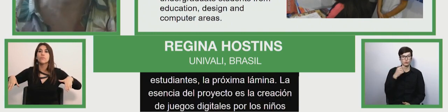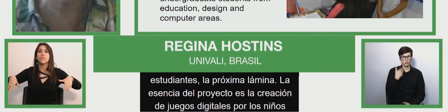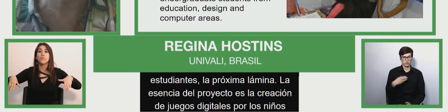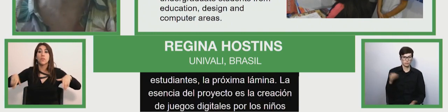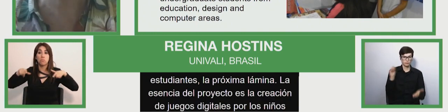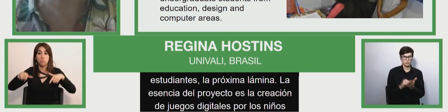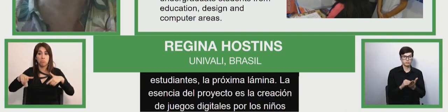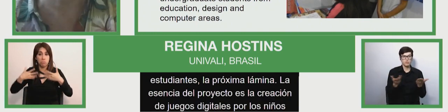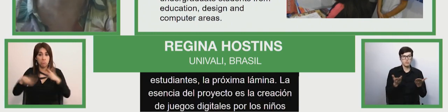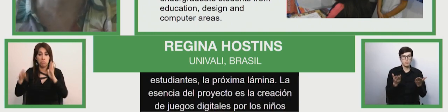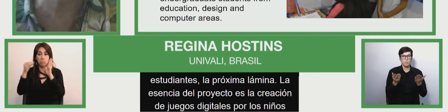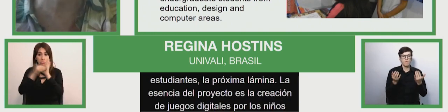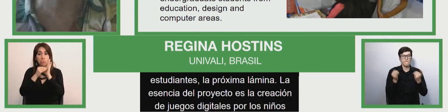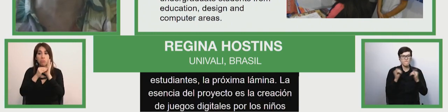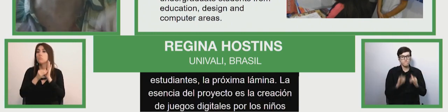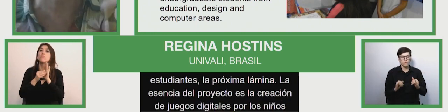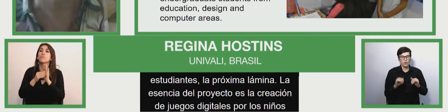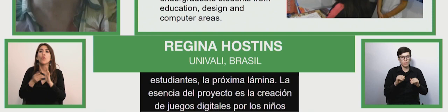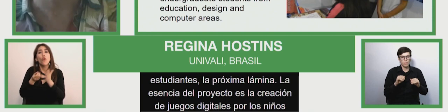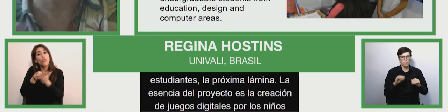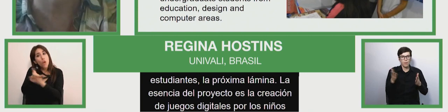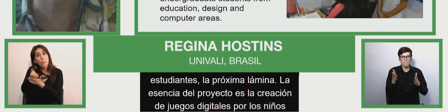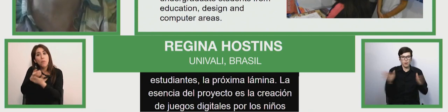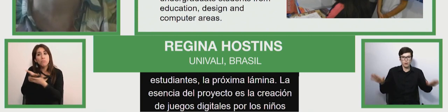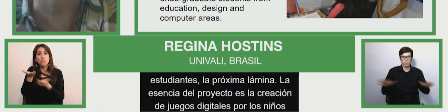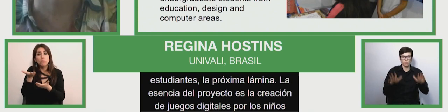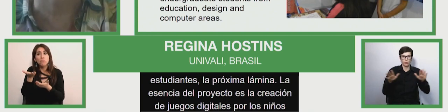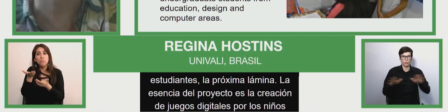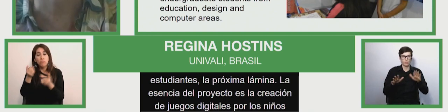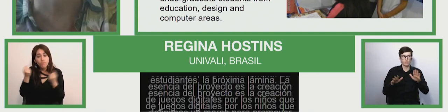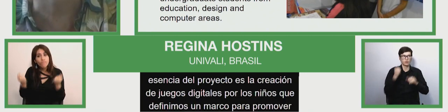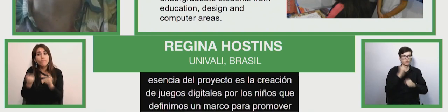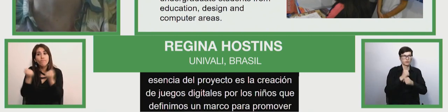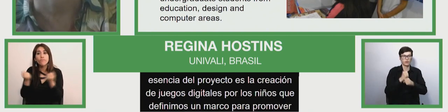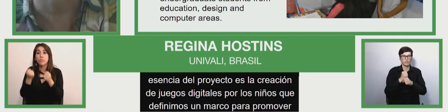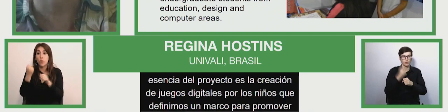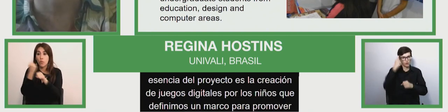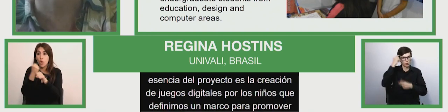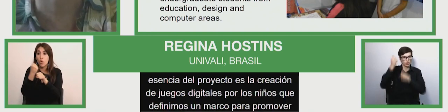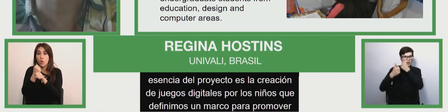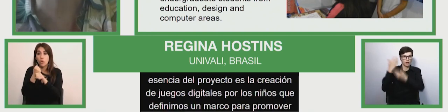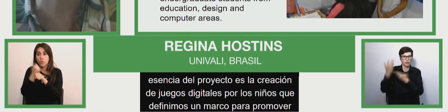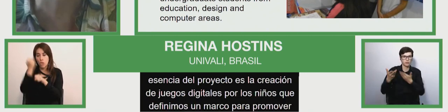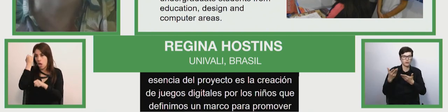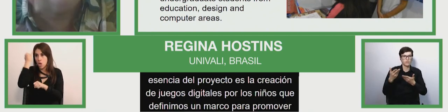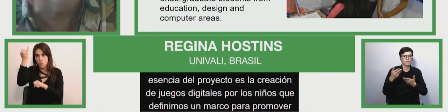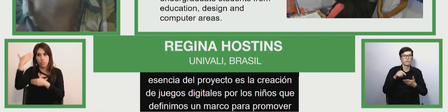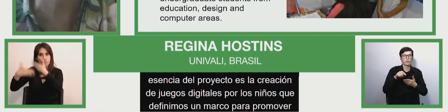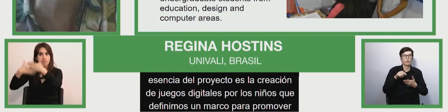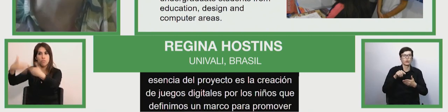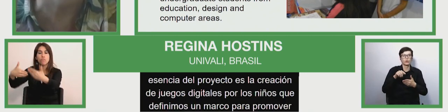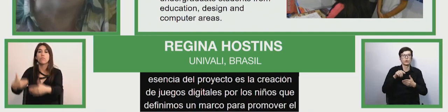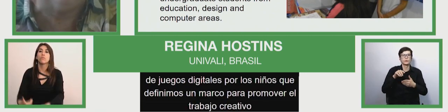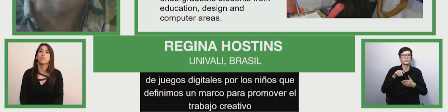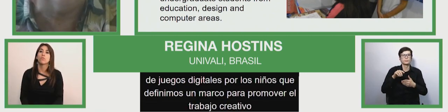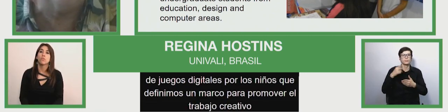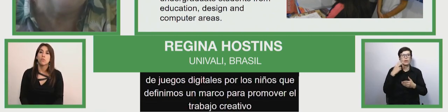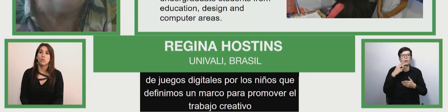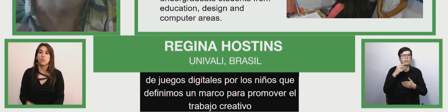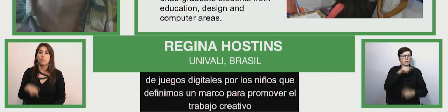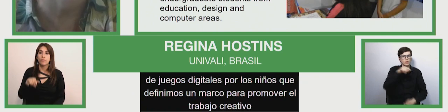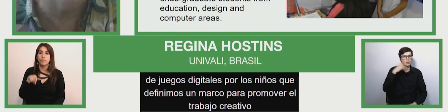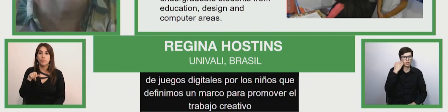game by children in inclusive school education define a framework to promote the creative